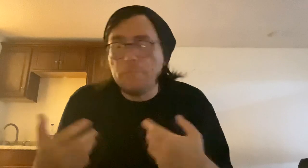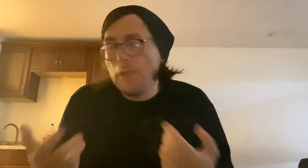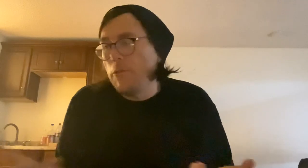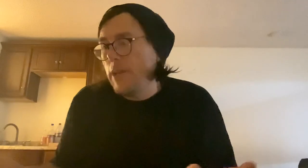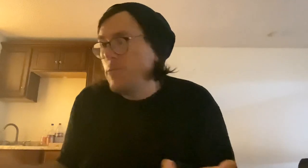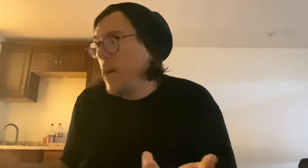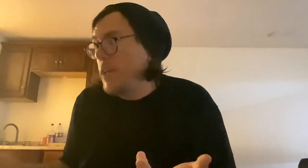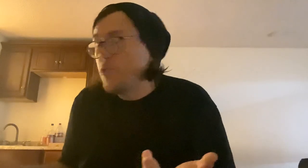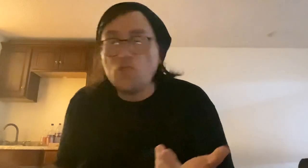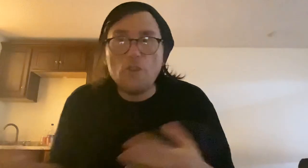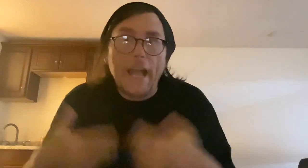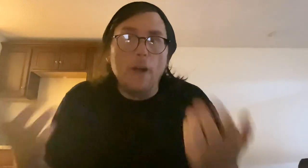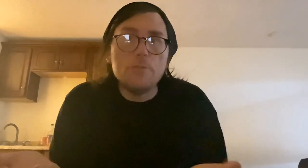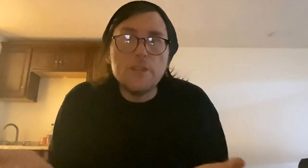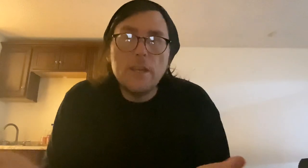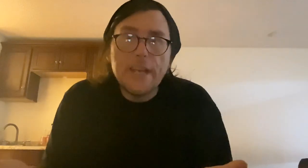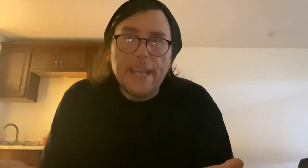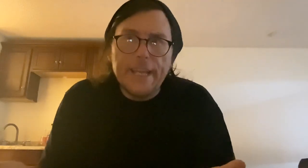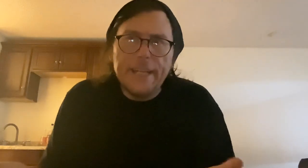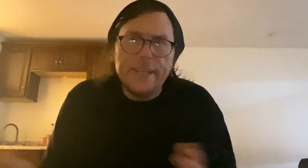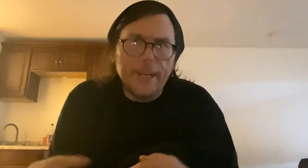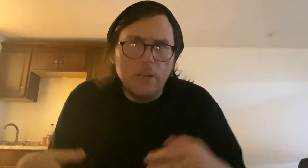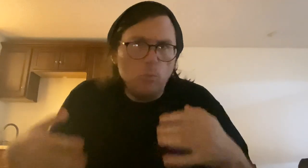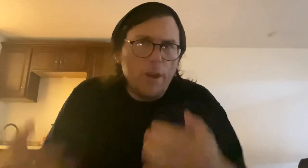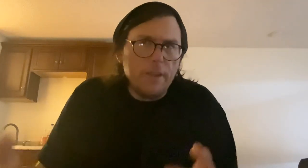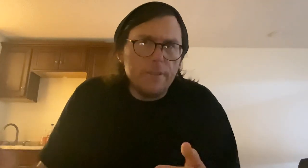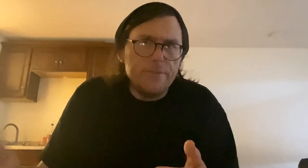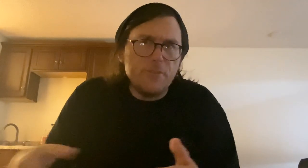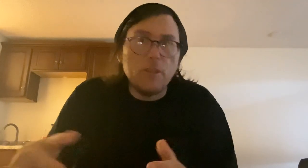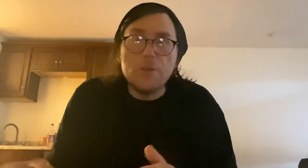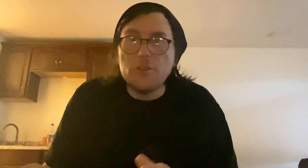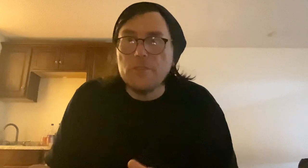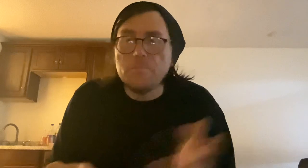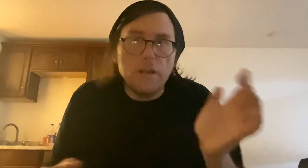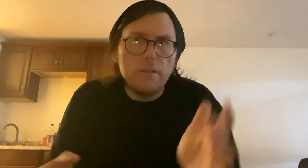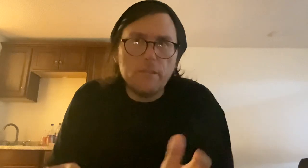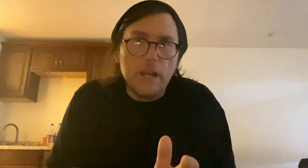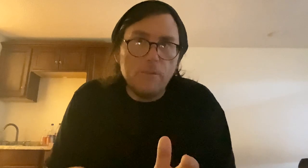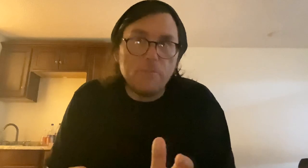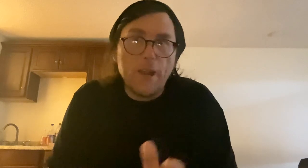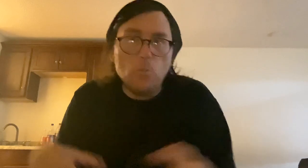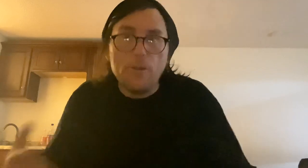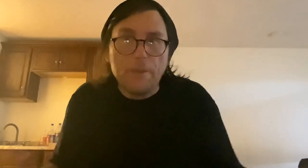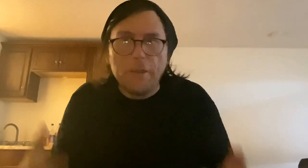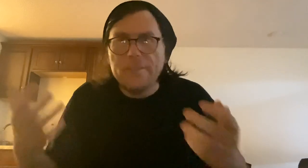people that are starting out and want to do commissions but kind of afraid, weary, because